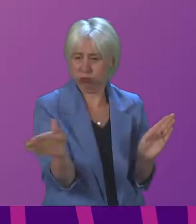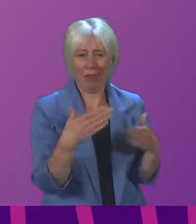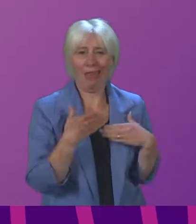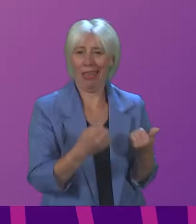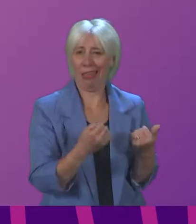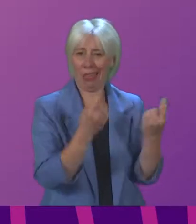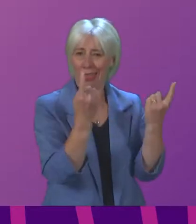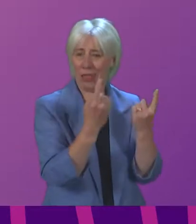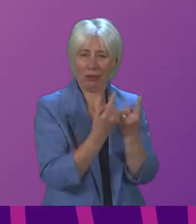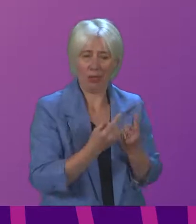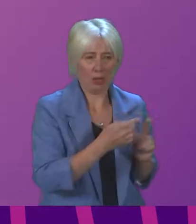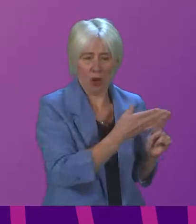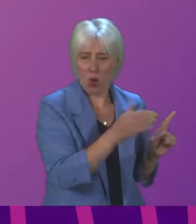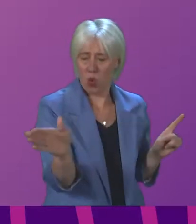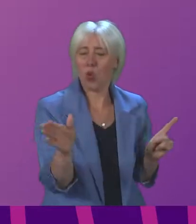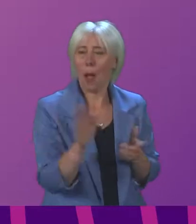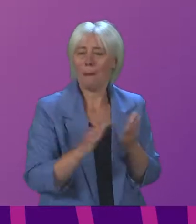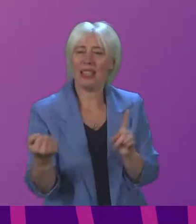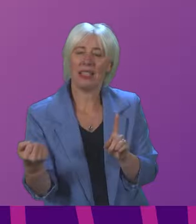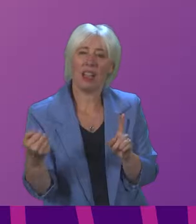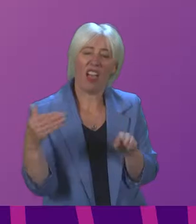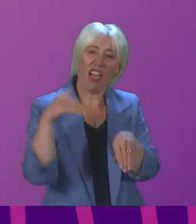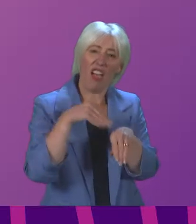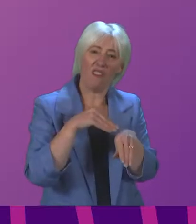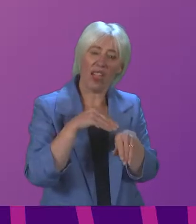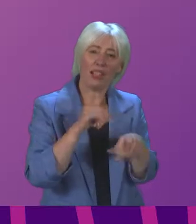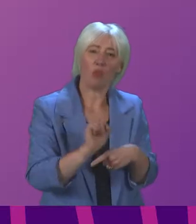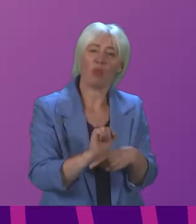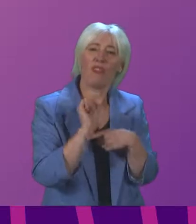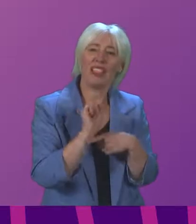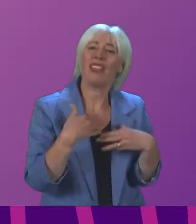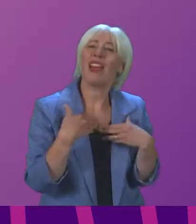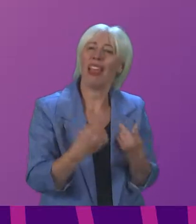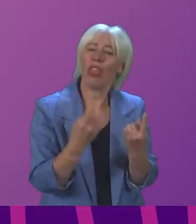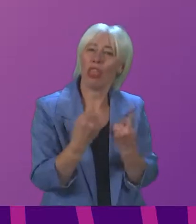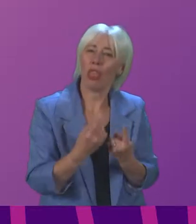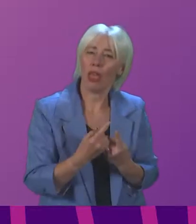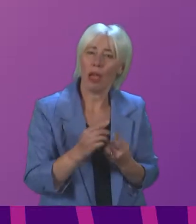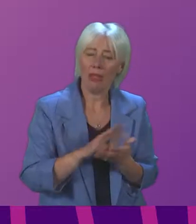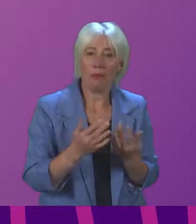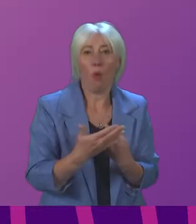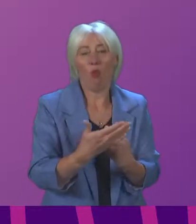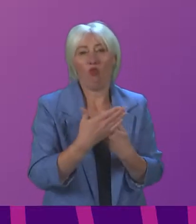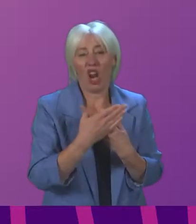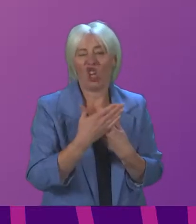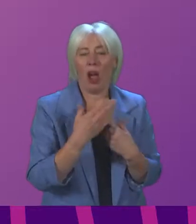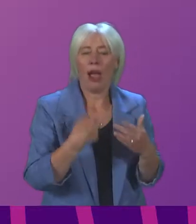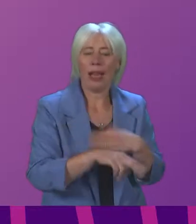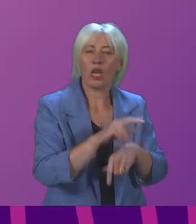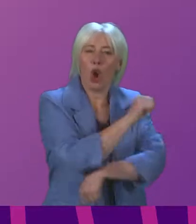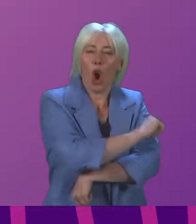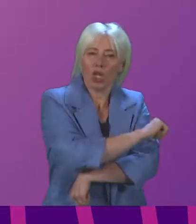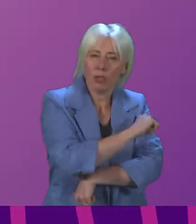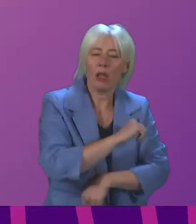And that has a knock-on impact on provision of preventative health measures, in turn creating additional pressures in hospitals and